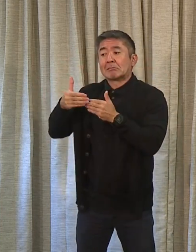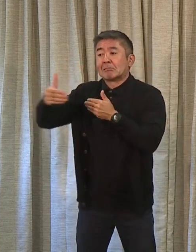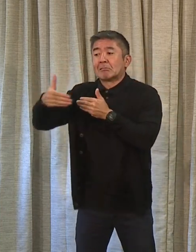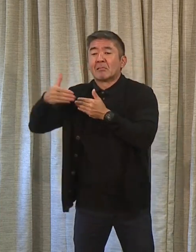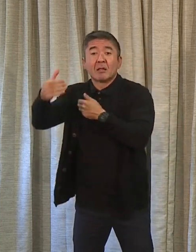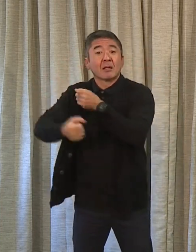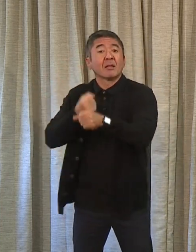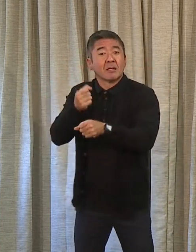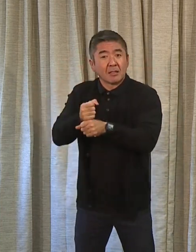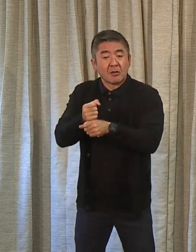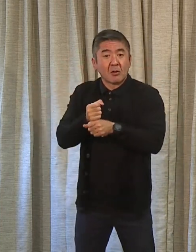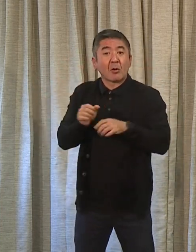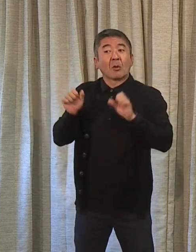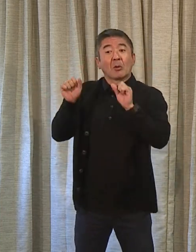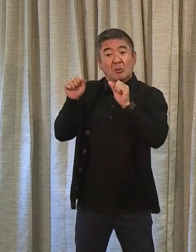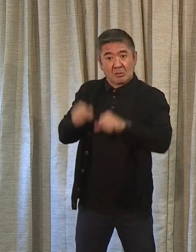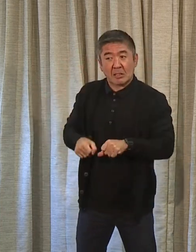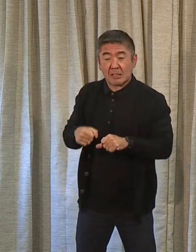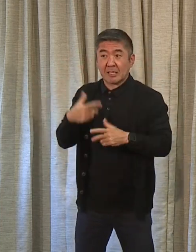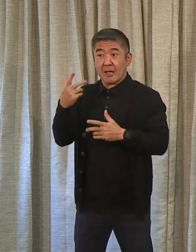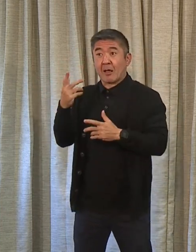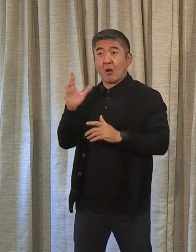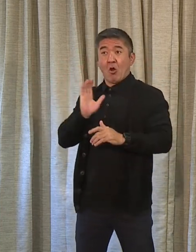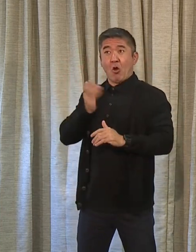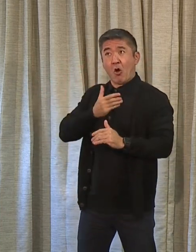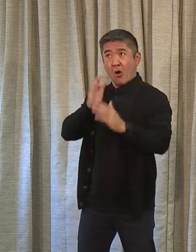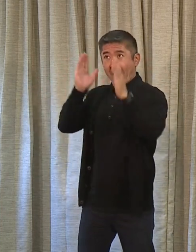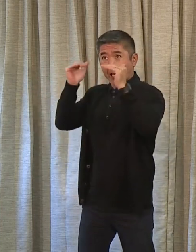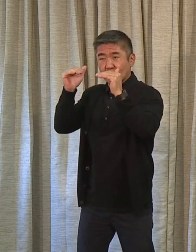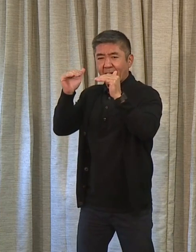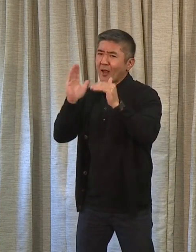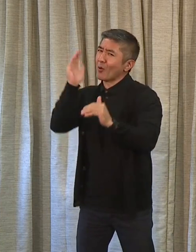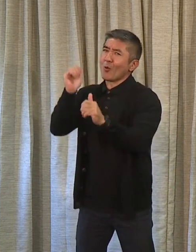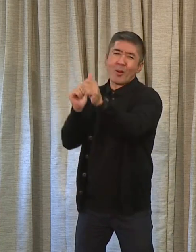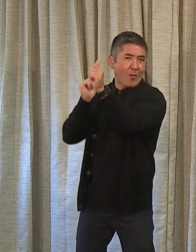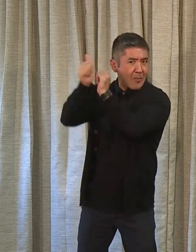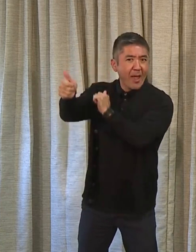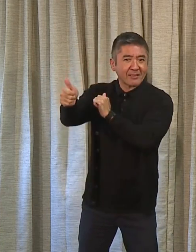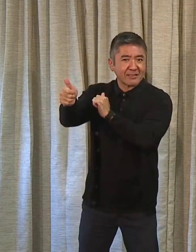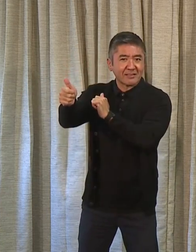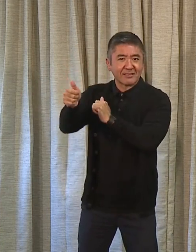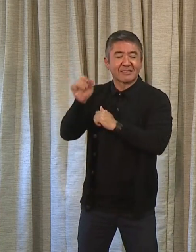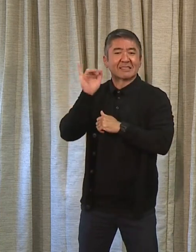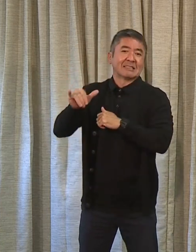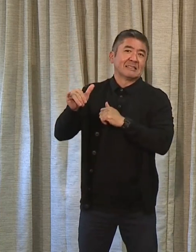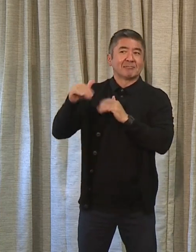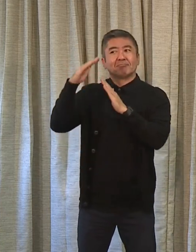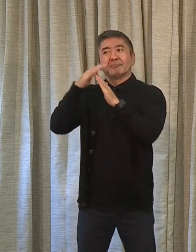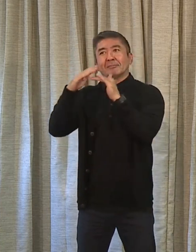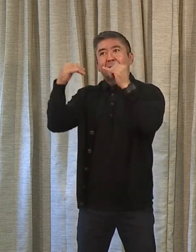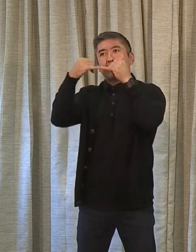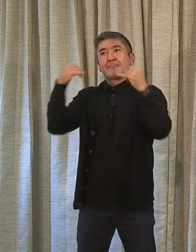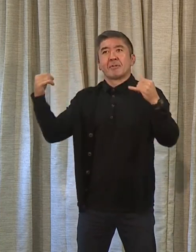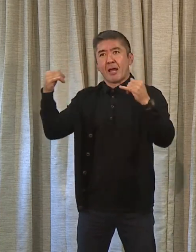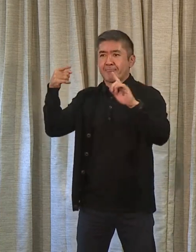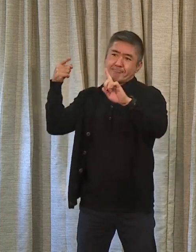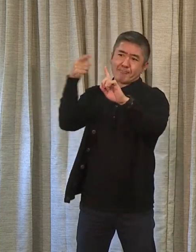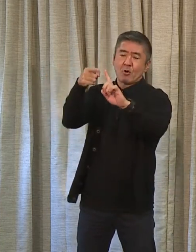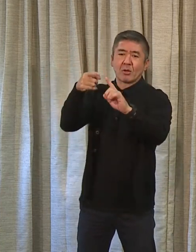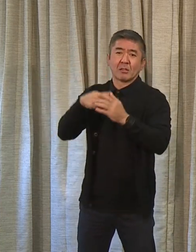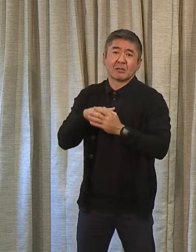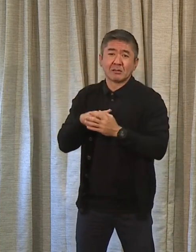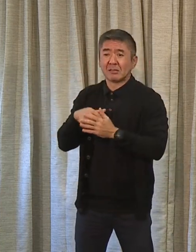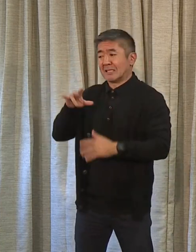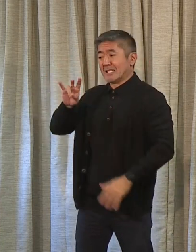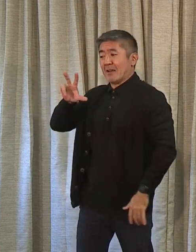that we're going to maybe even exceed our own expectations. So that's the top line. The top line is that we're down some